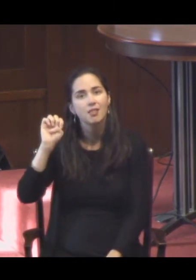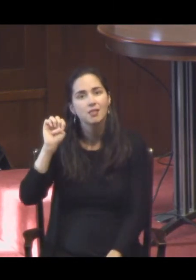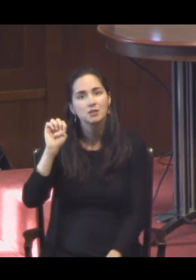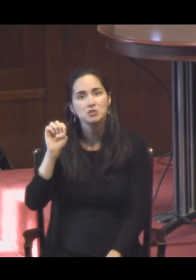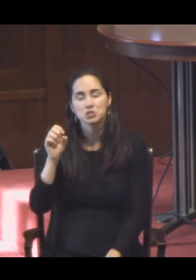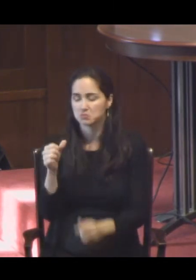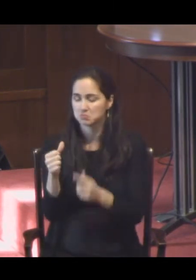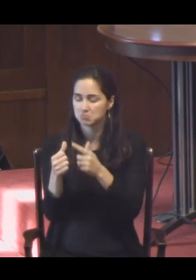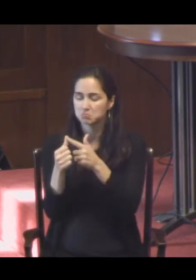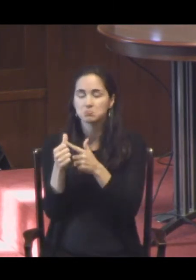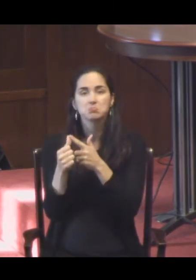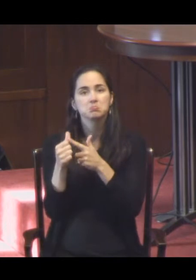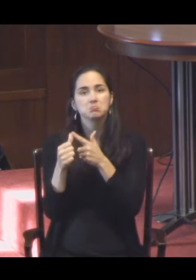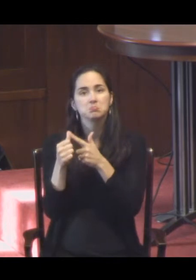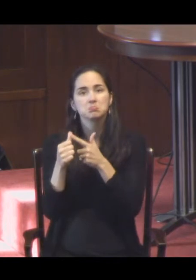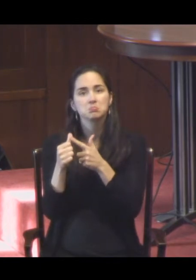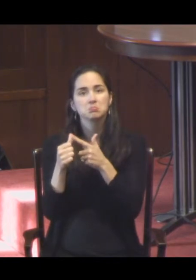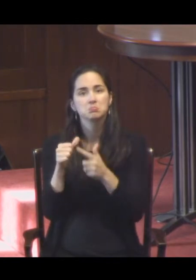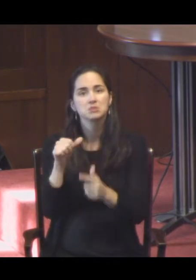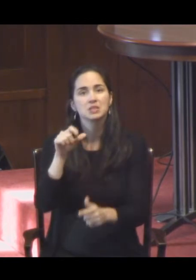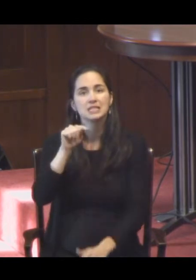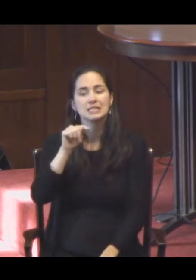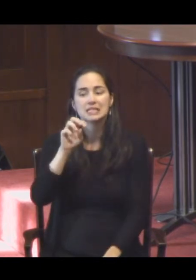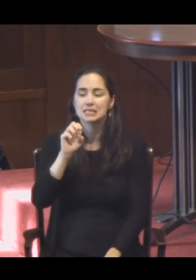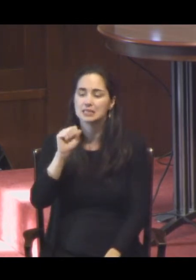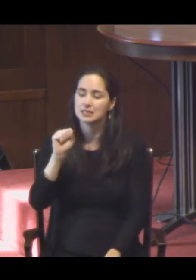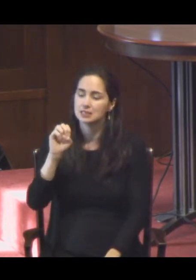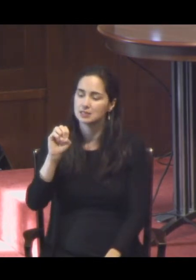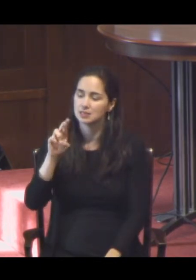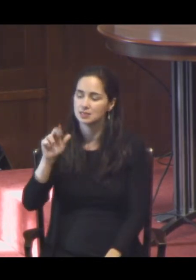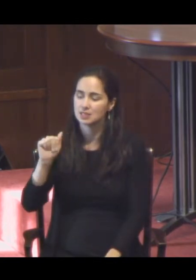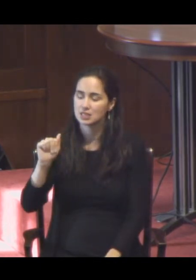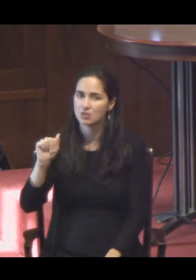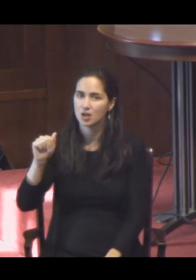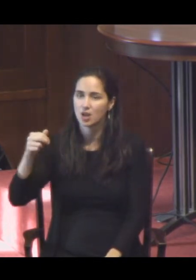called a tessera hospitalis, a tile of welcome.